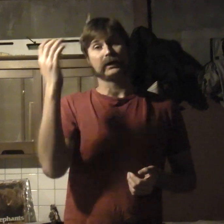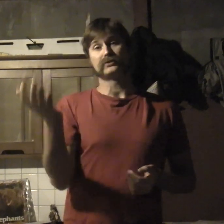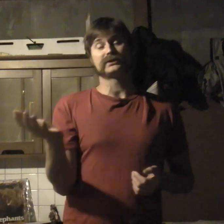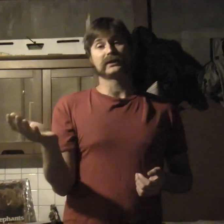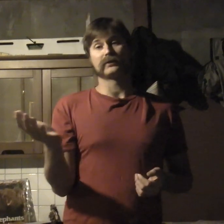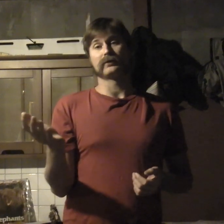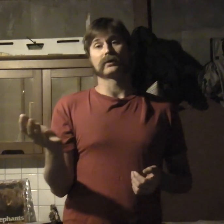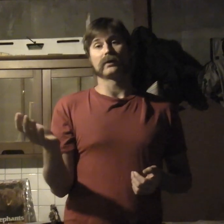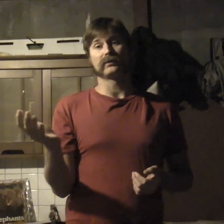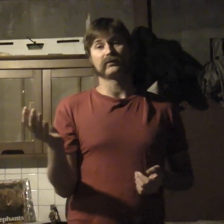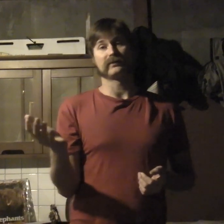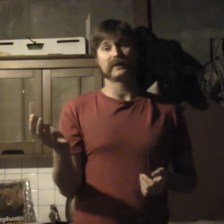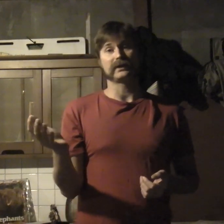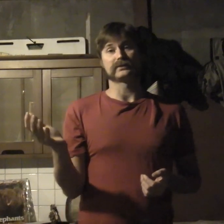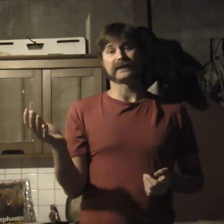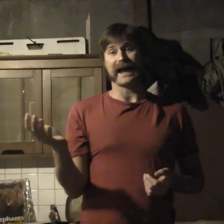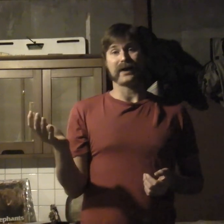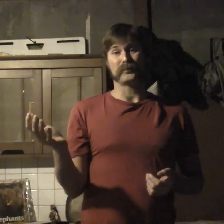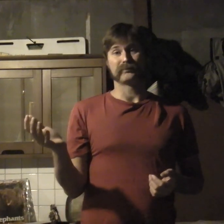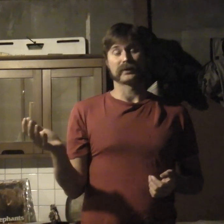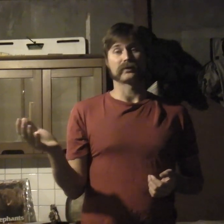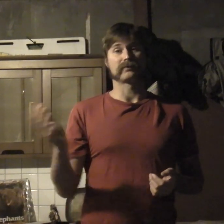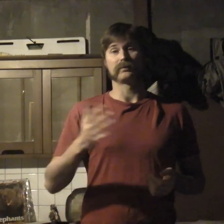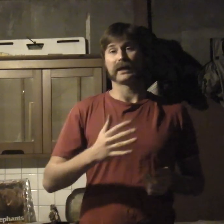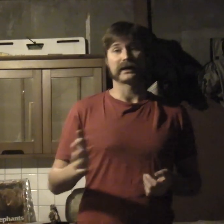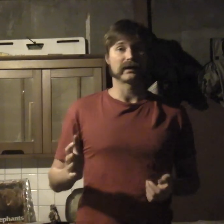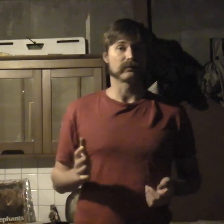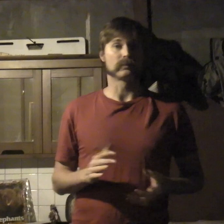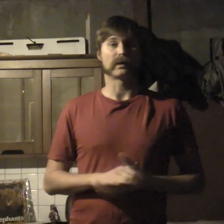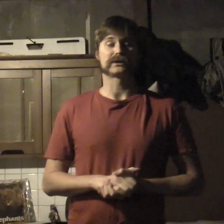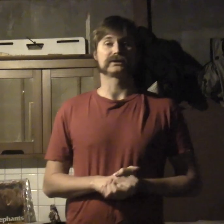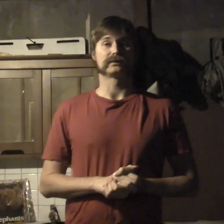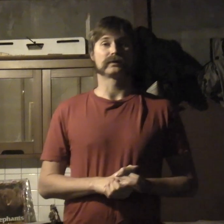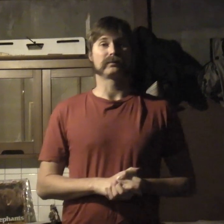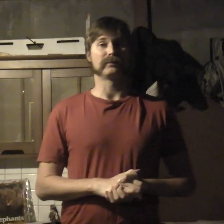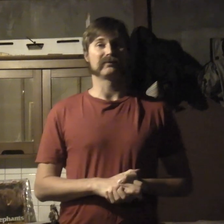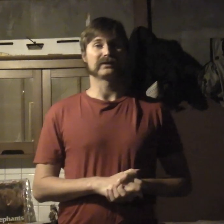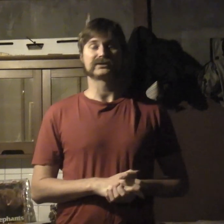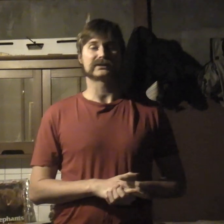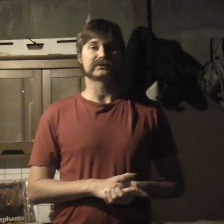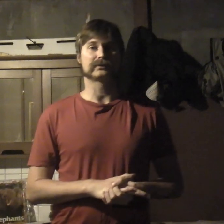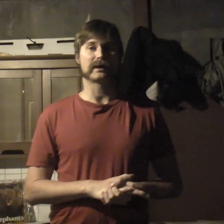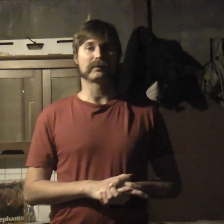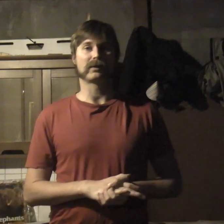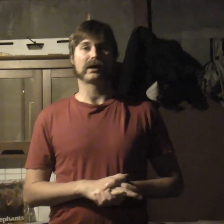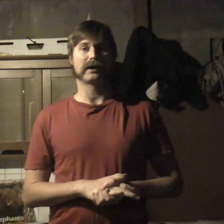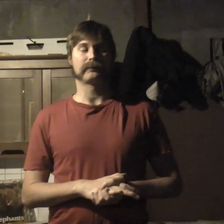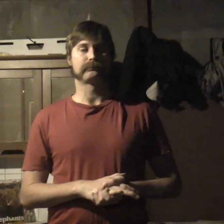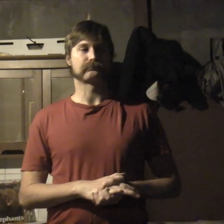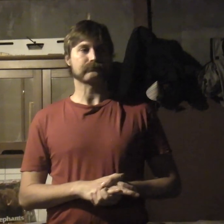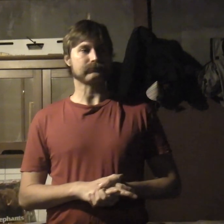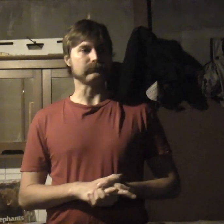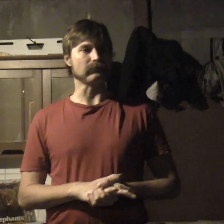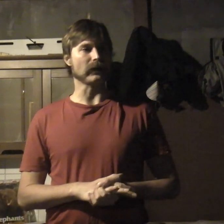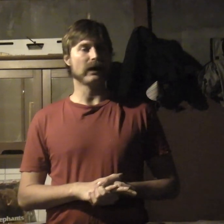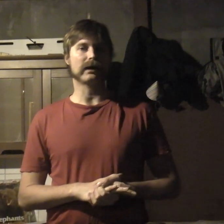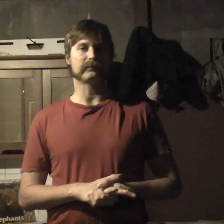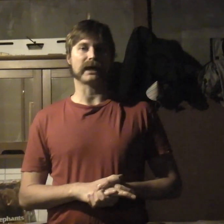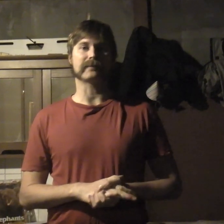interested or if you're going through the videos now or if you plan on watching the real people videos, just as you come upon game